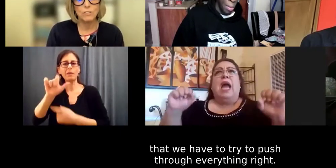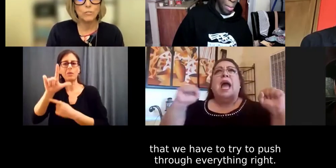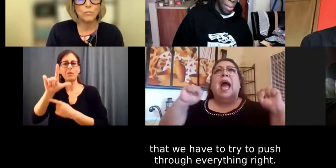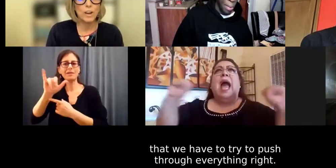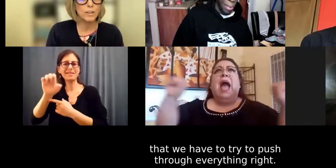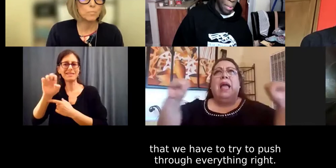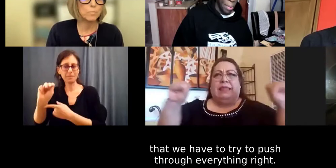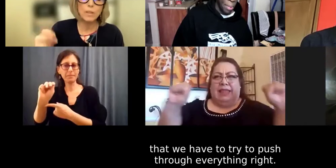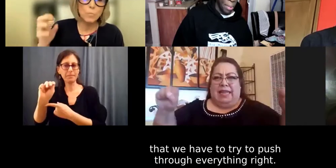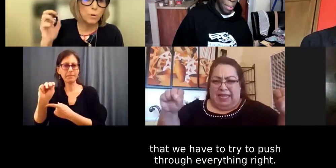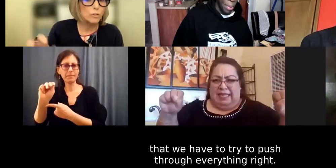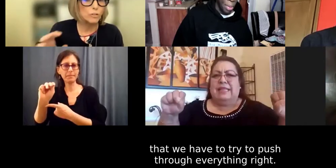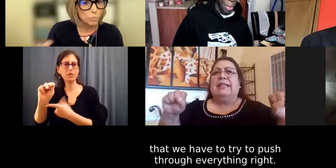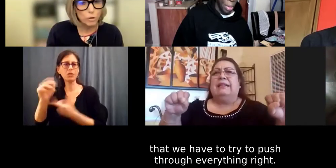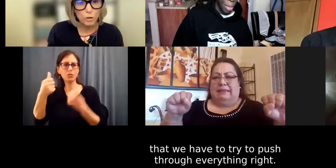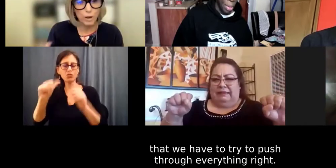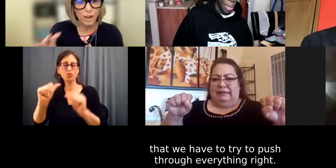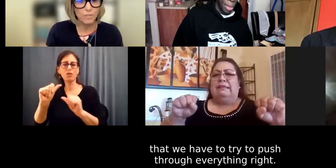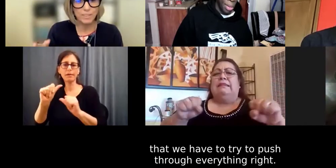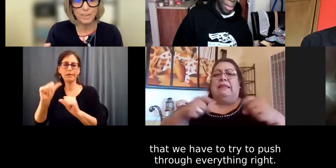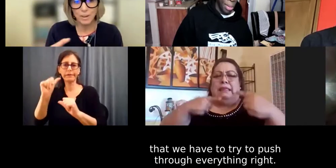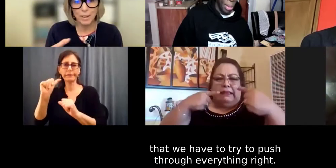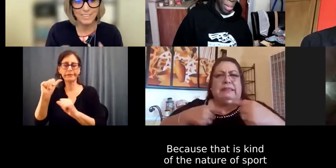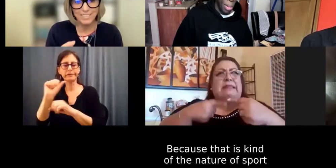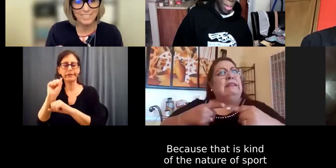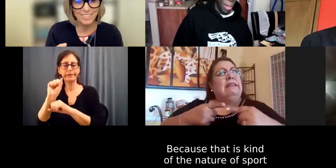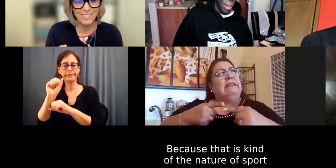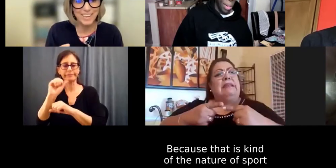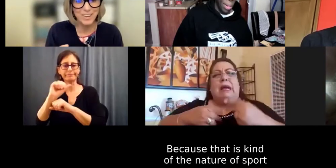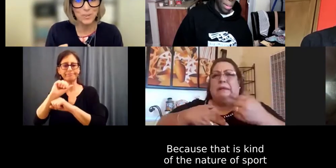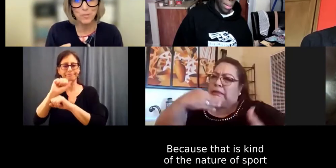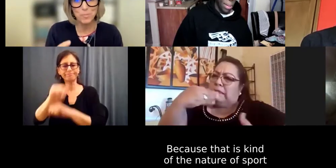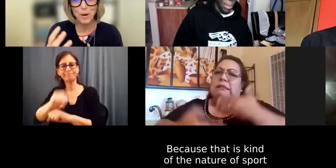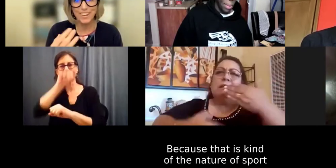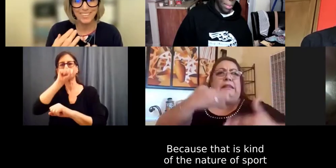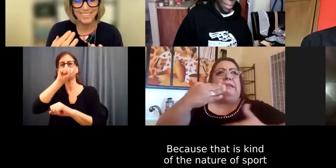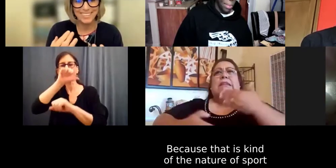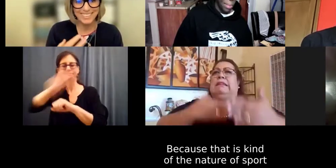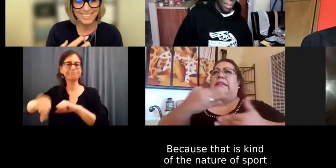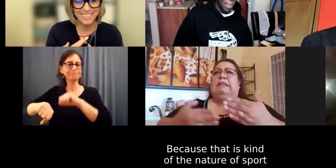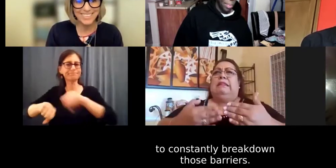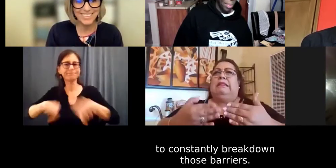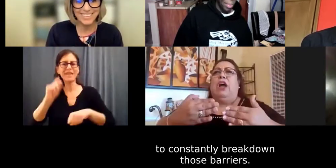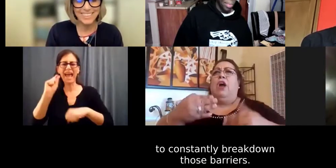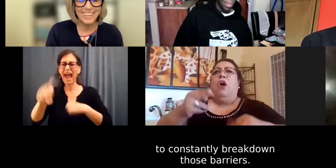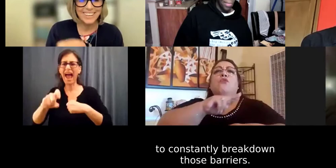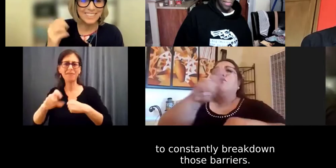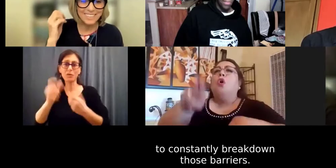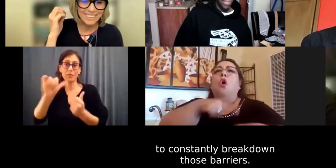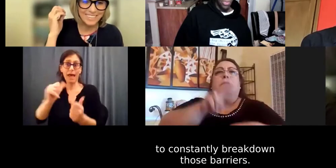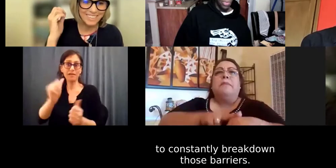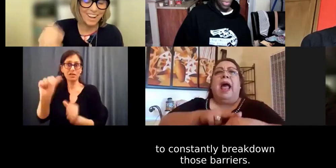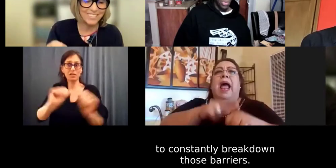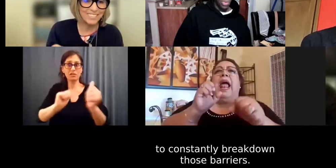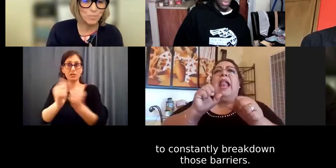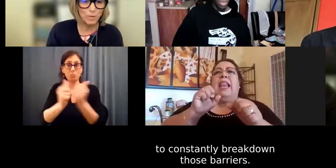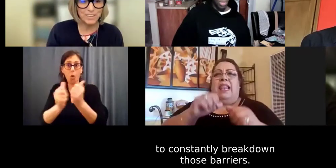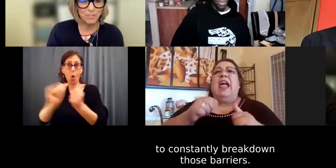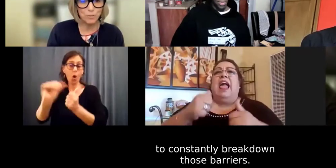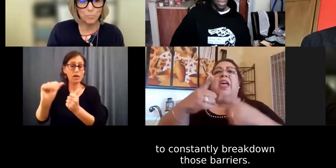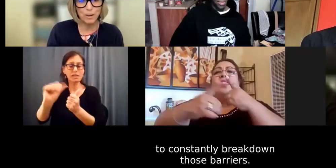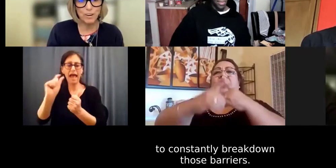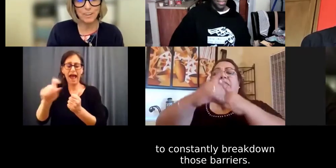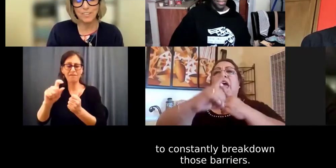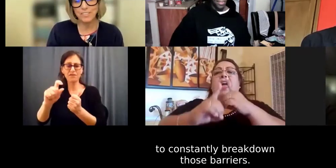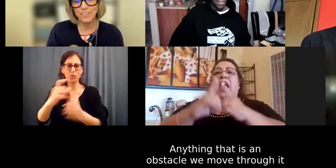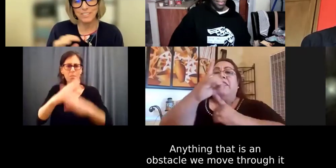to try to push through everything, right? Because it's kind of the nature of sport, is to constantly break